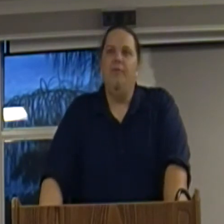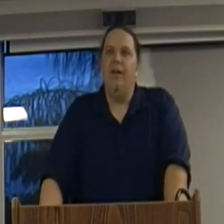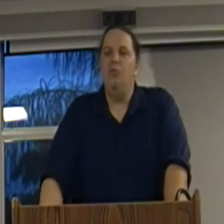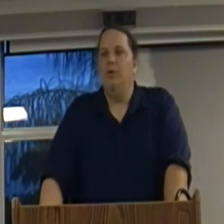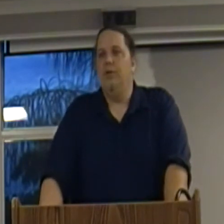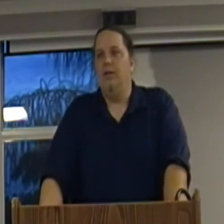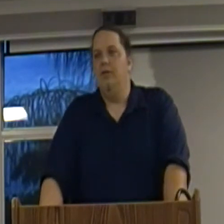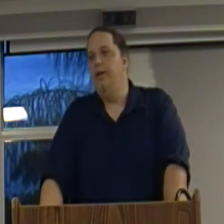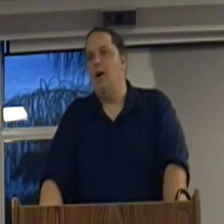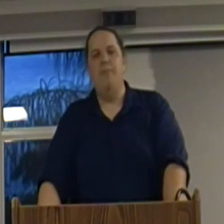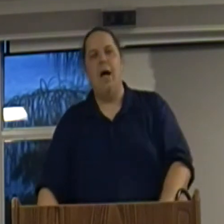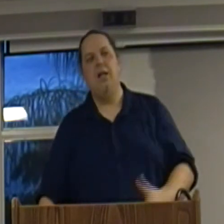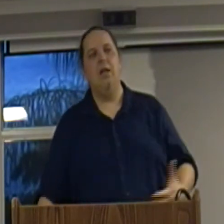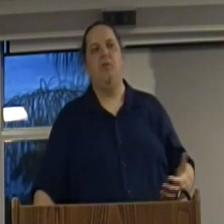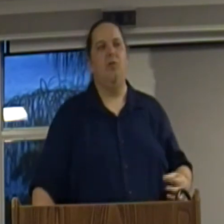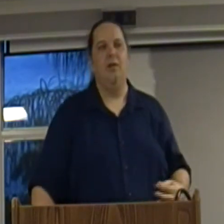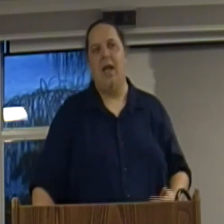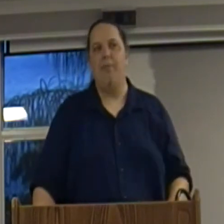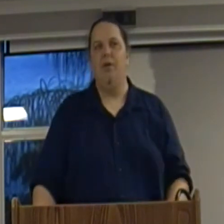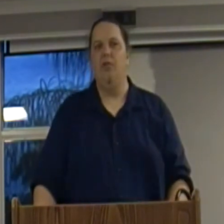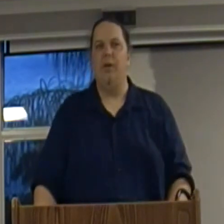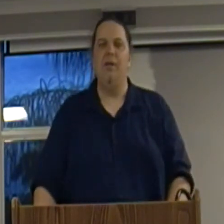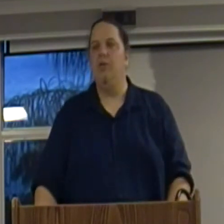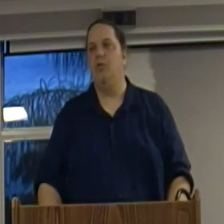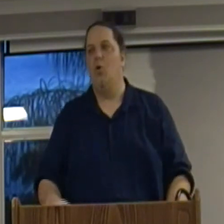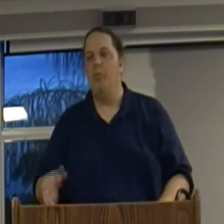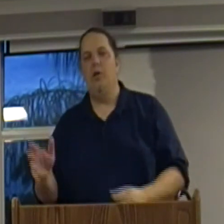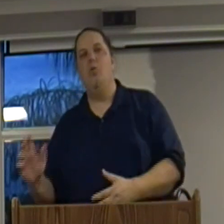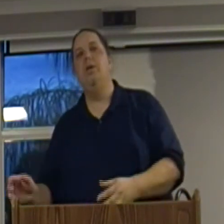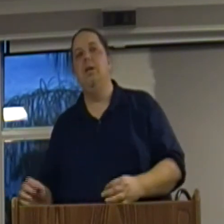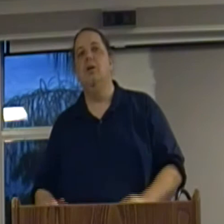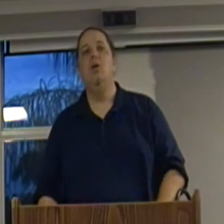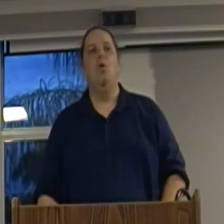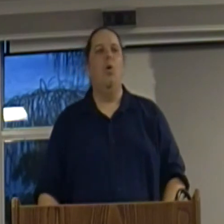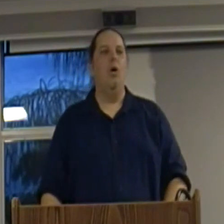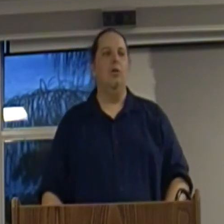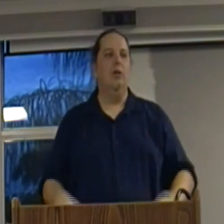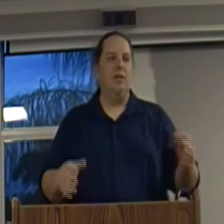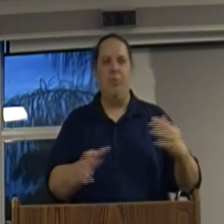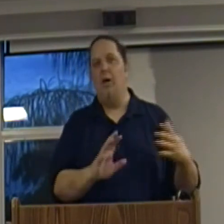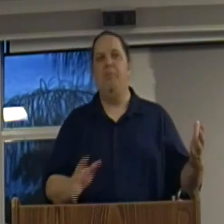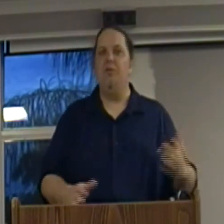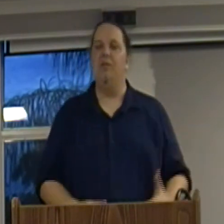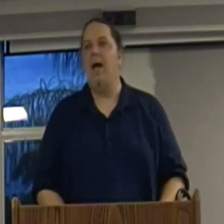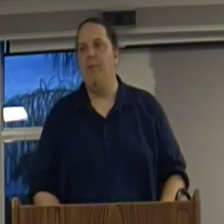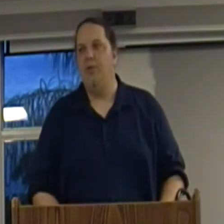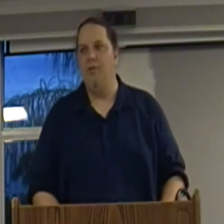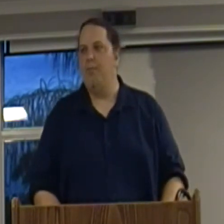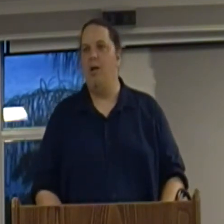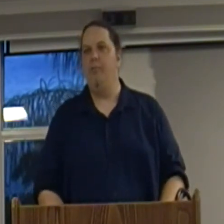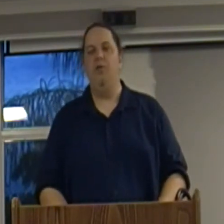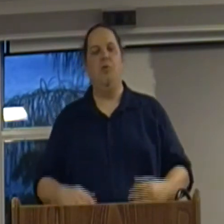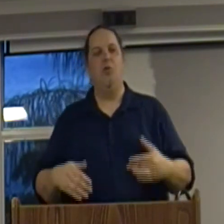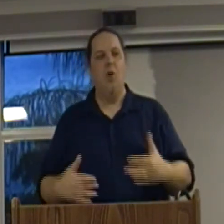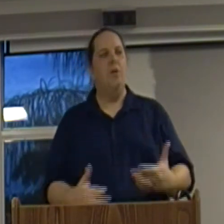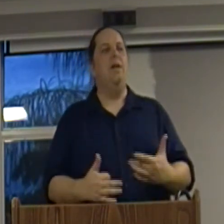Facebook. like, you know, I'm not against Capitalism. I'm against corporate greed. Or, look, the problem isn't Capitalism. The problem is crony